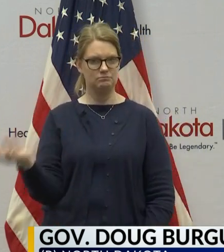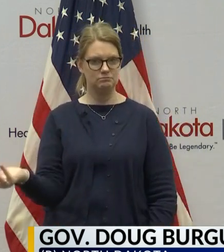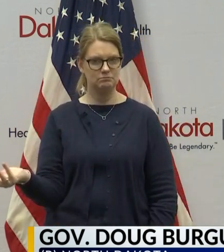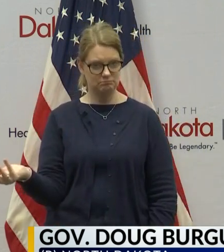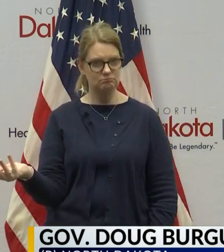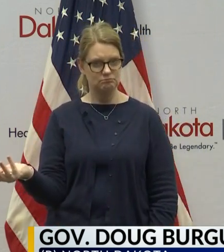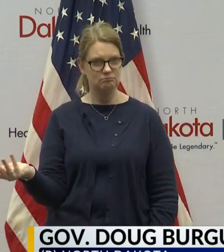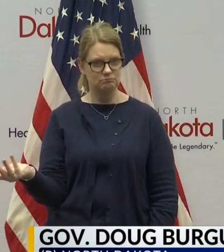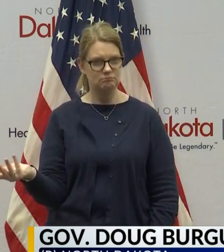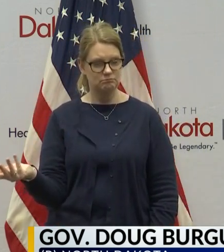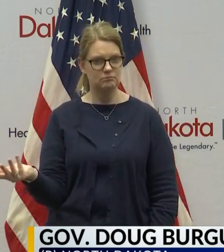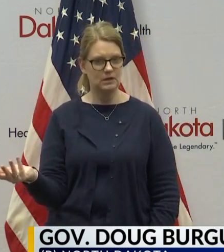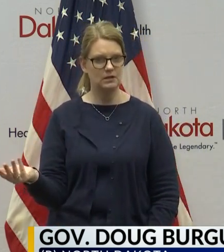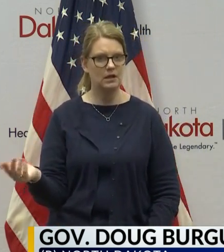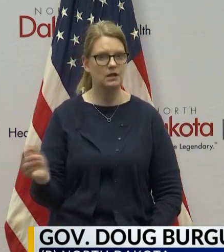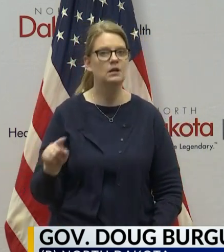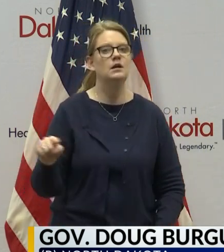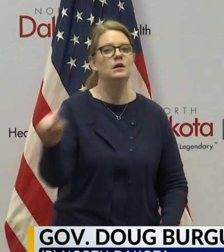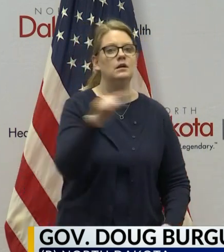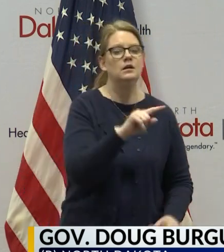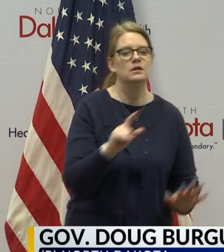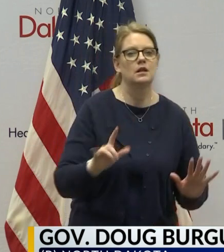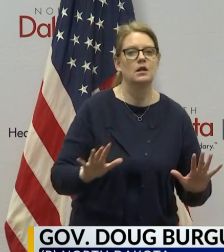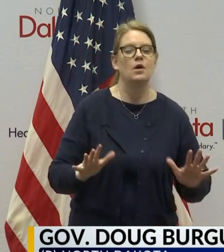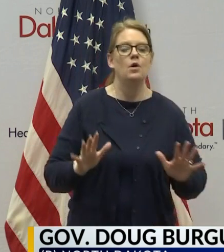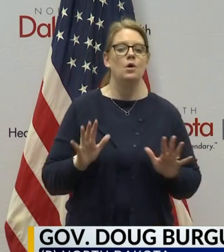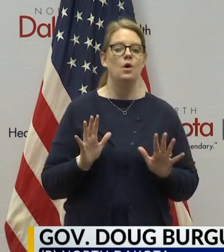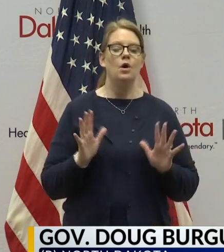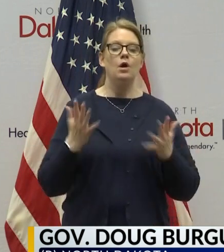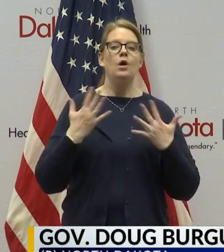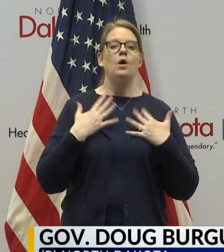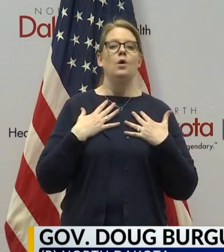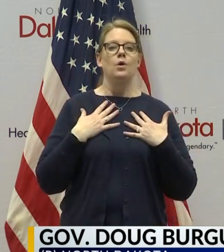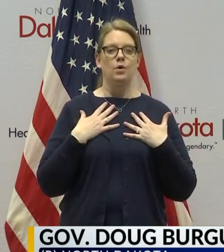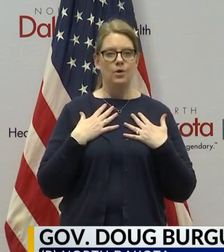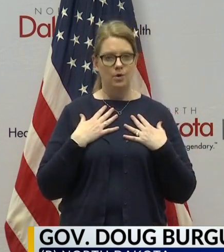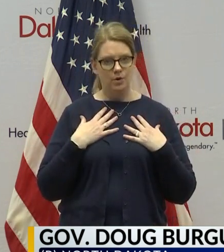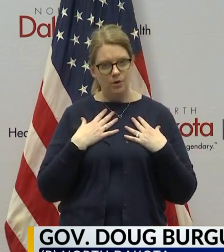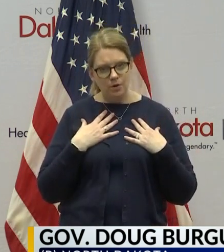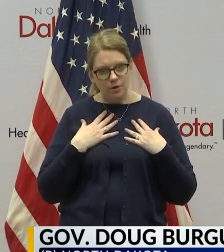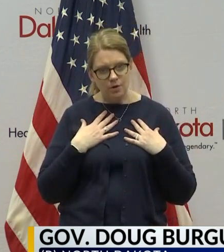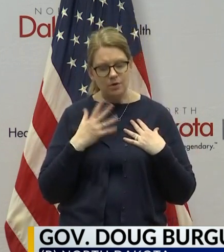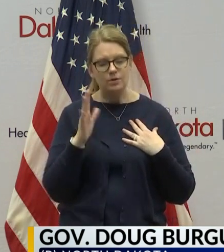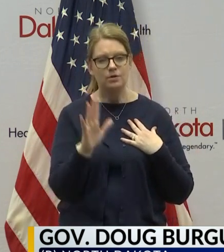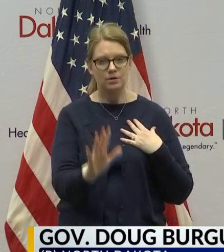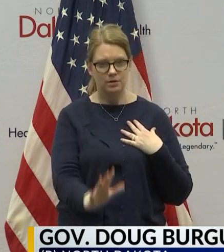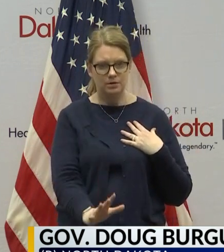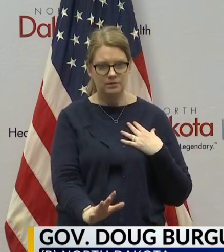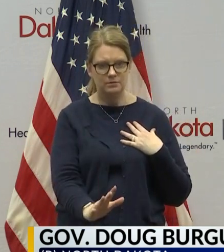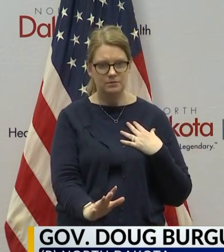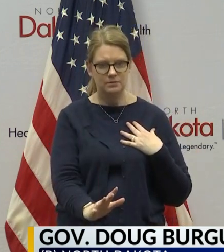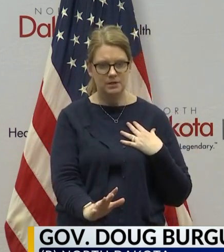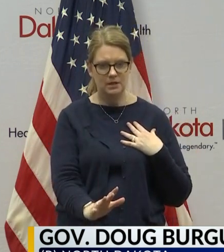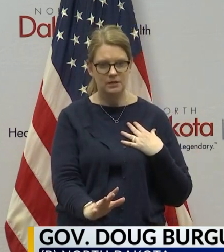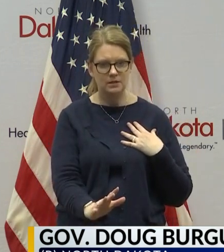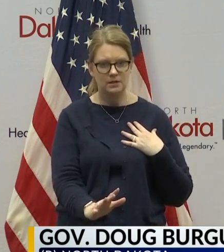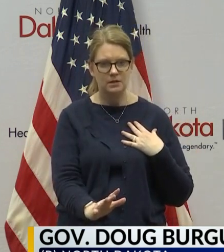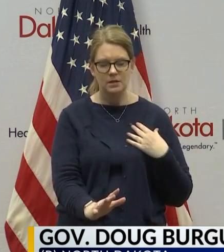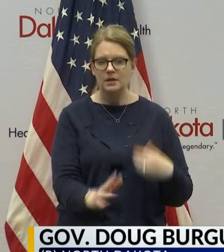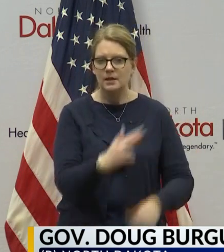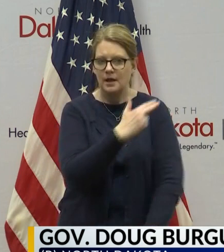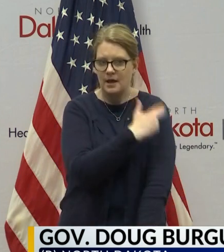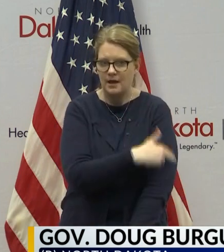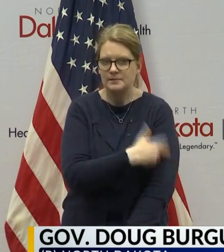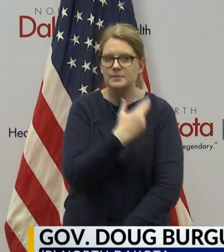to, you know, take a breath and understand that if what we're trying to manage against, in terms of